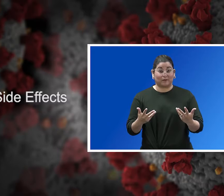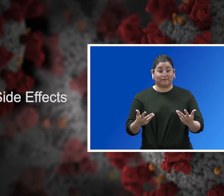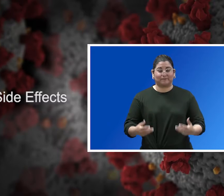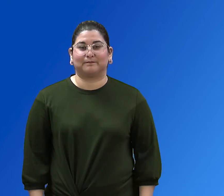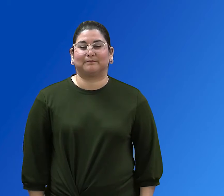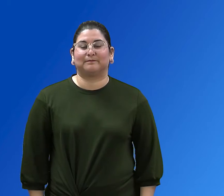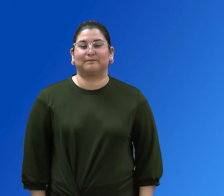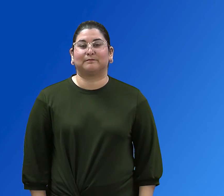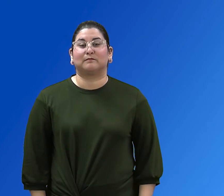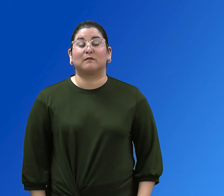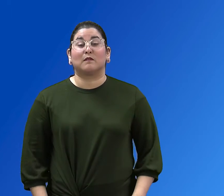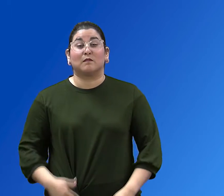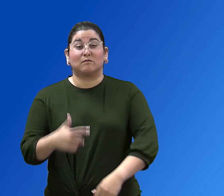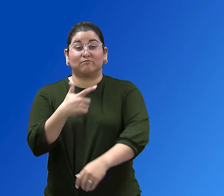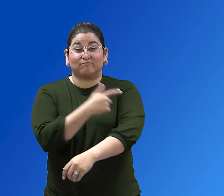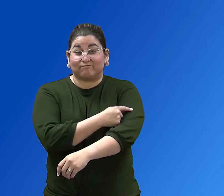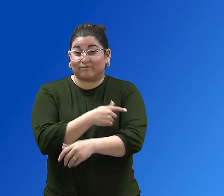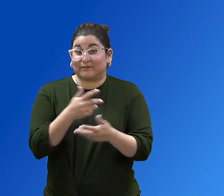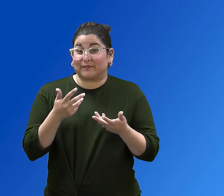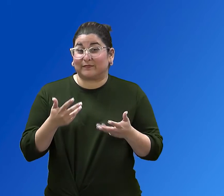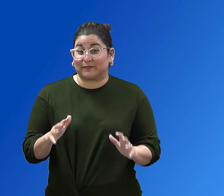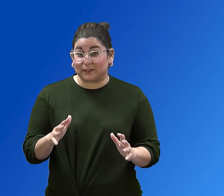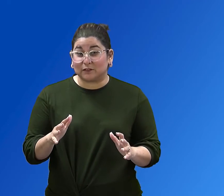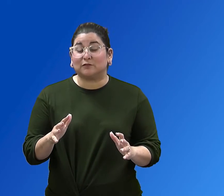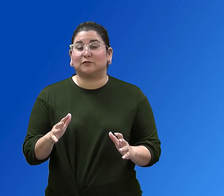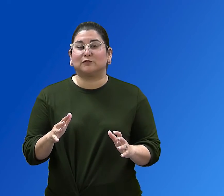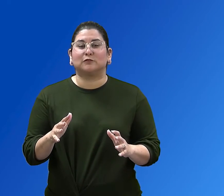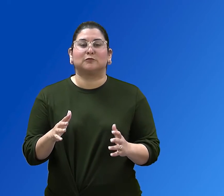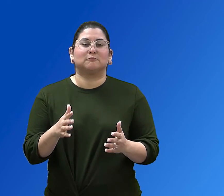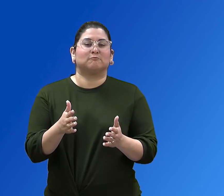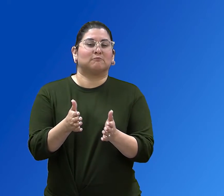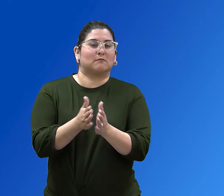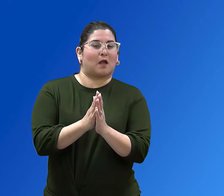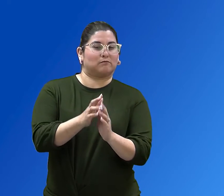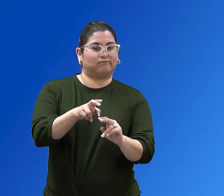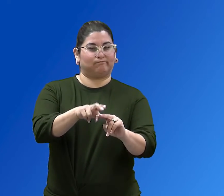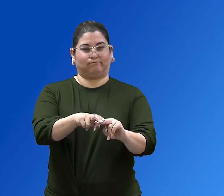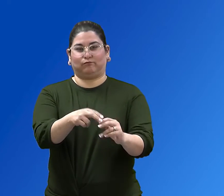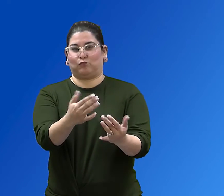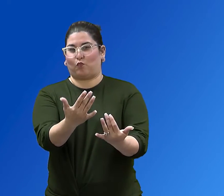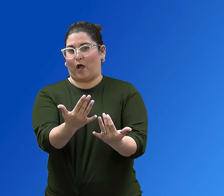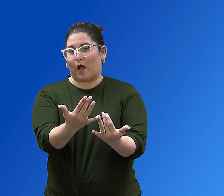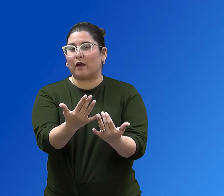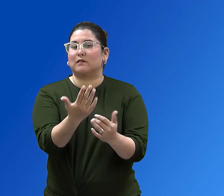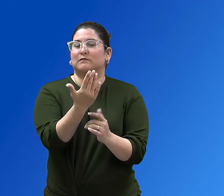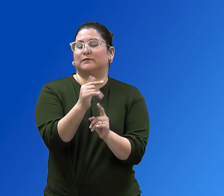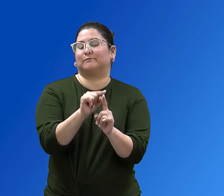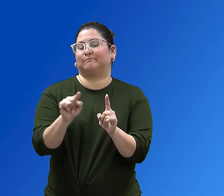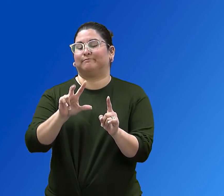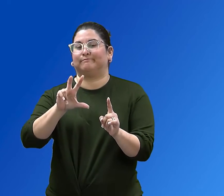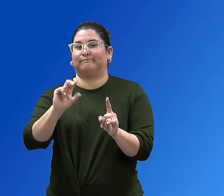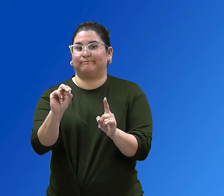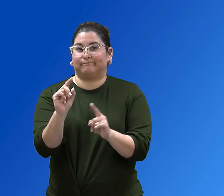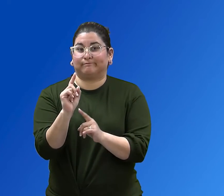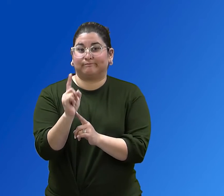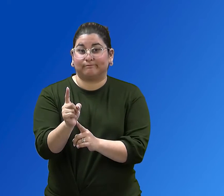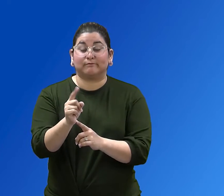After you get a COVID-19 vaccine, you will be asked to stay for 15 to 30